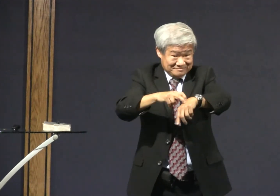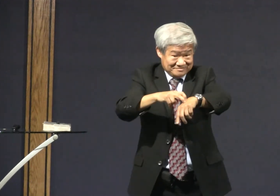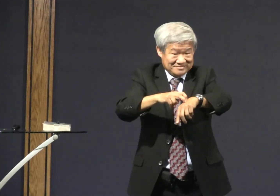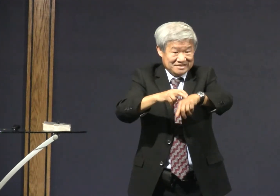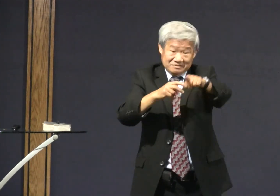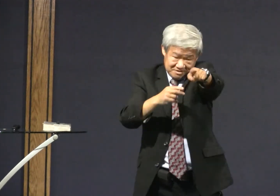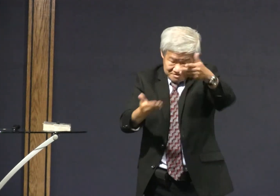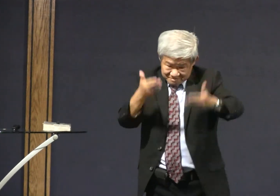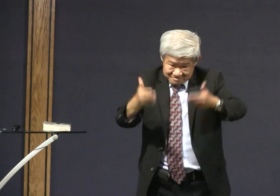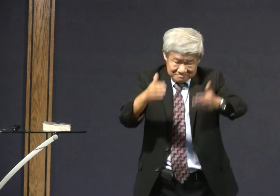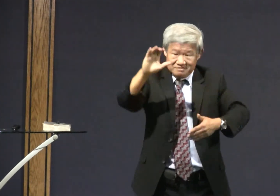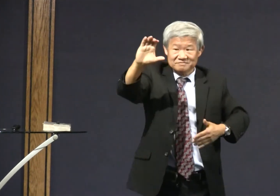Irish?